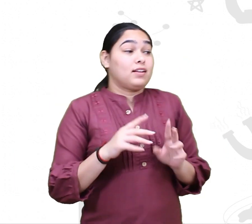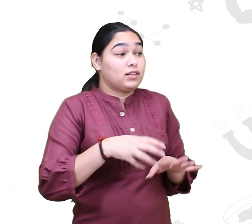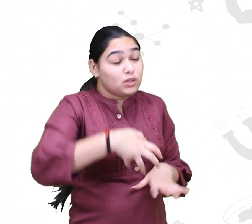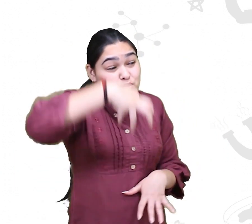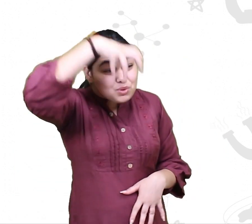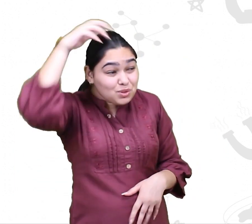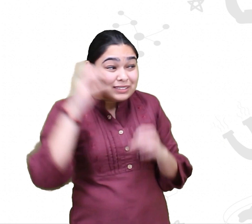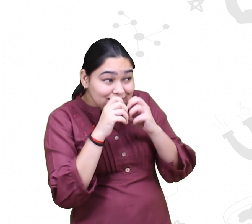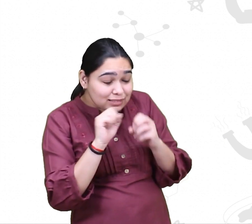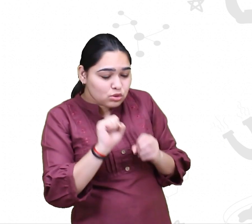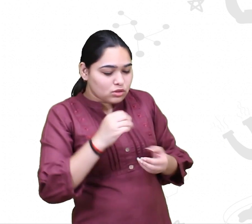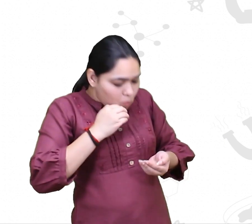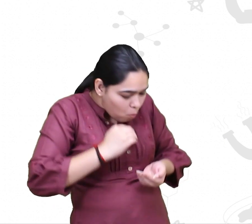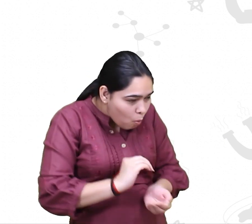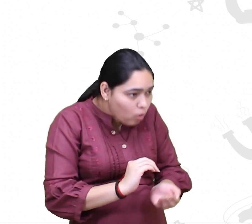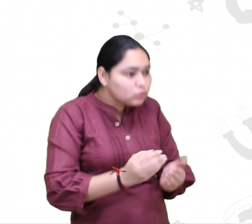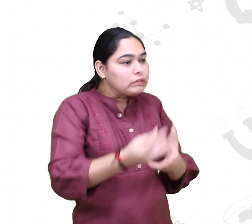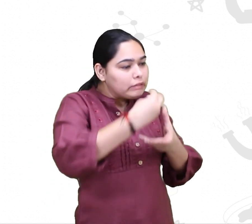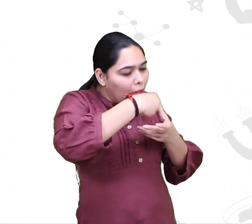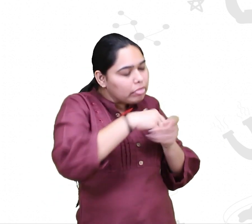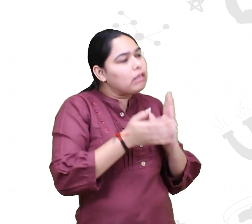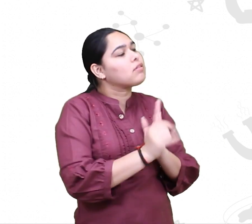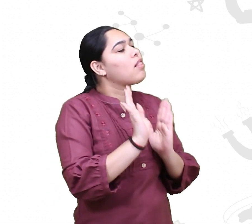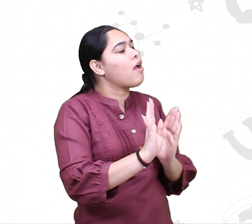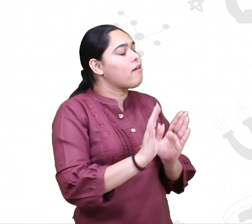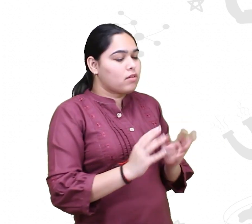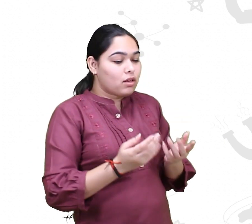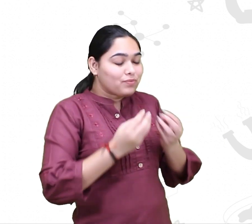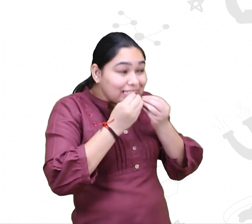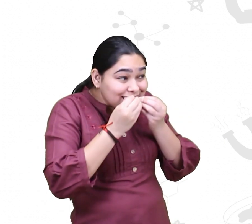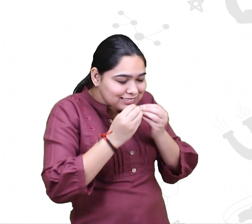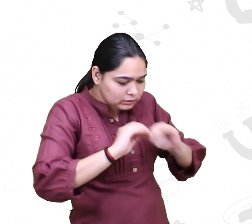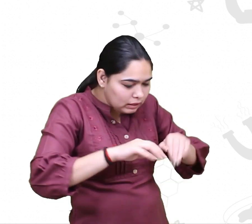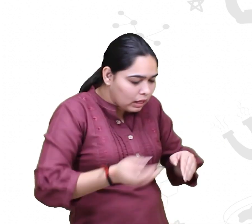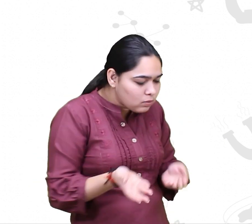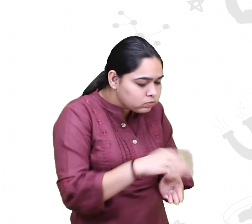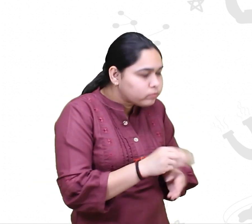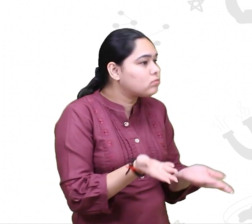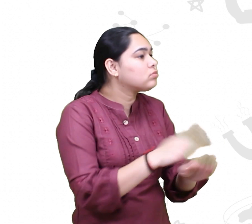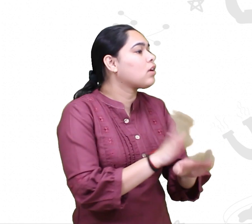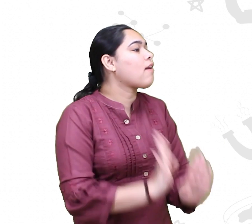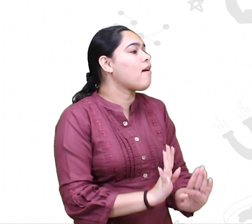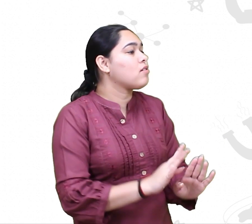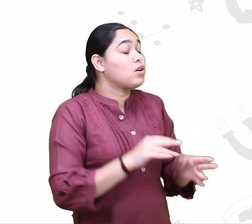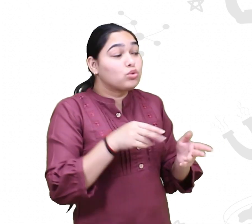ability to bury the nut. This kind of behavior is called innate behavior.